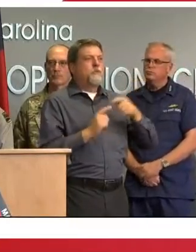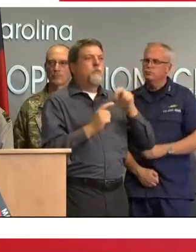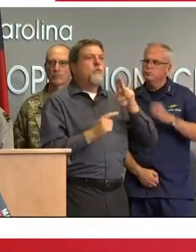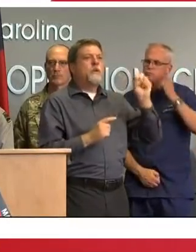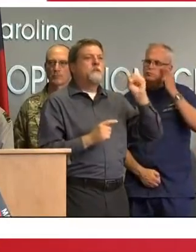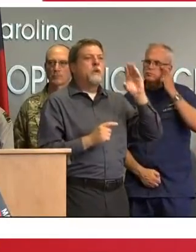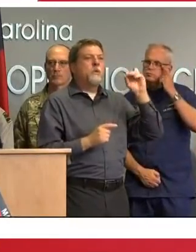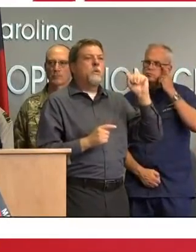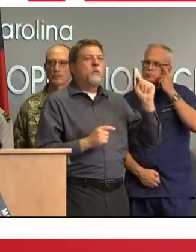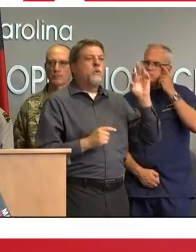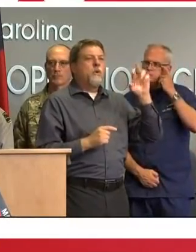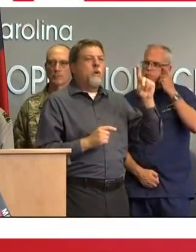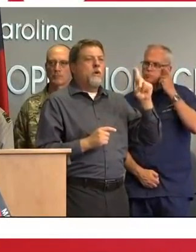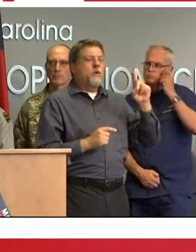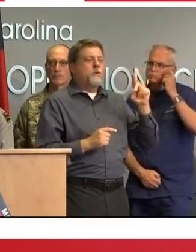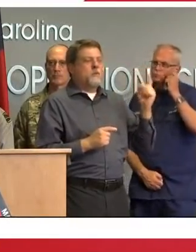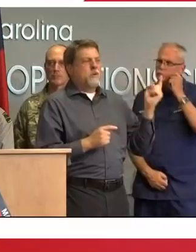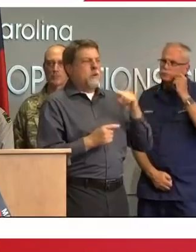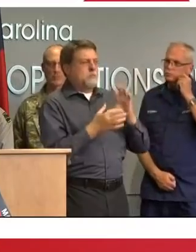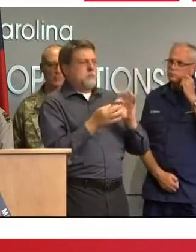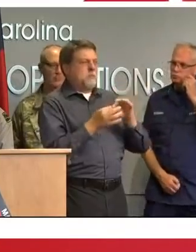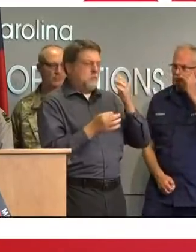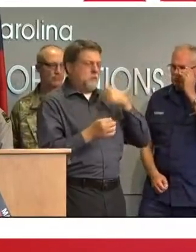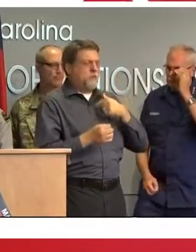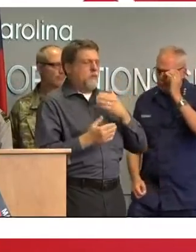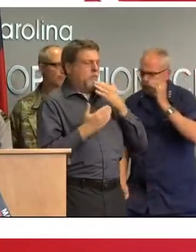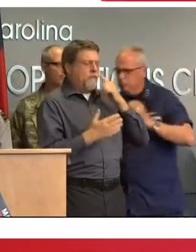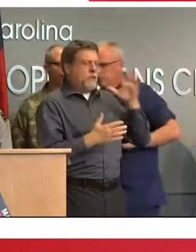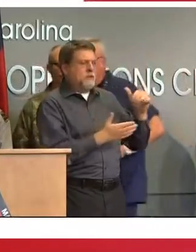we're grateful for their help today admiral